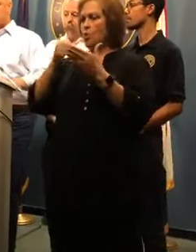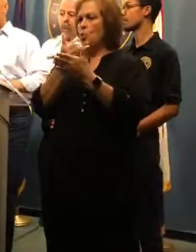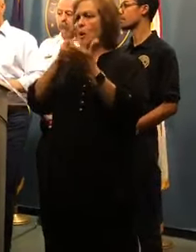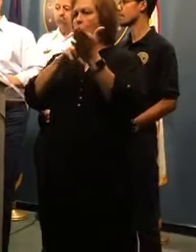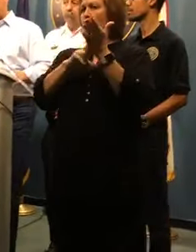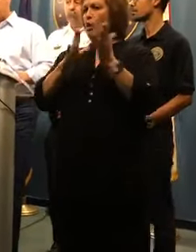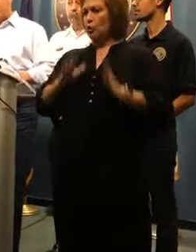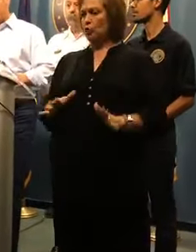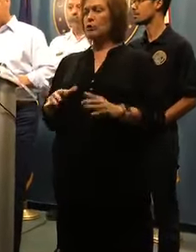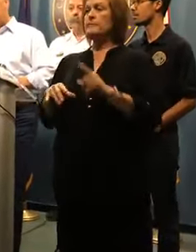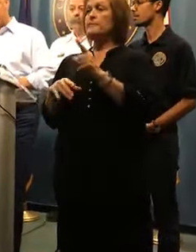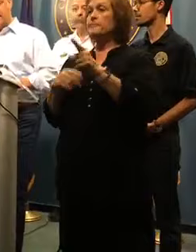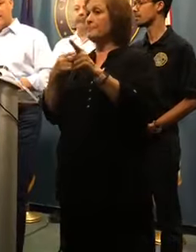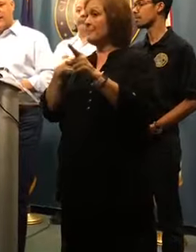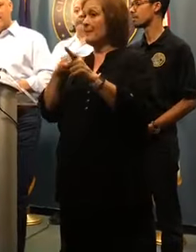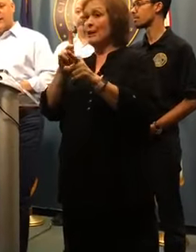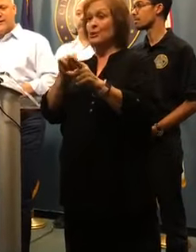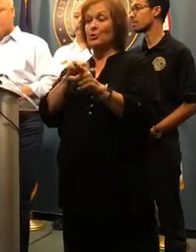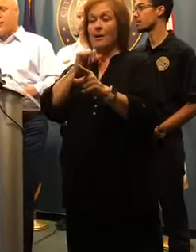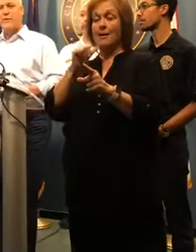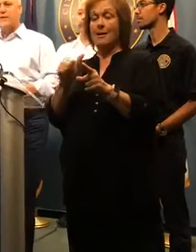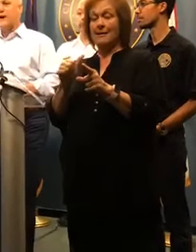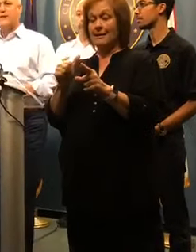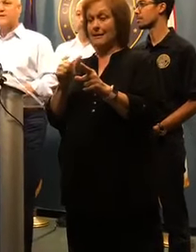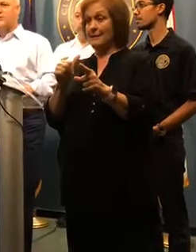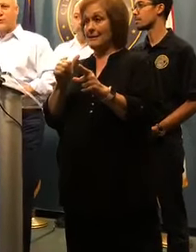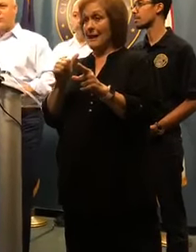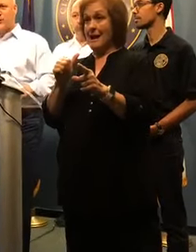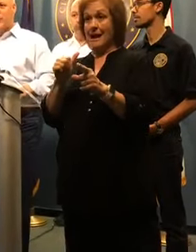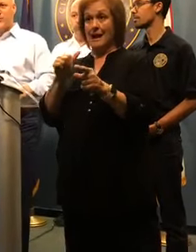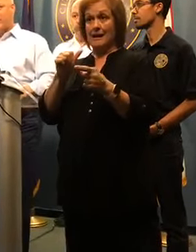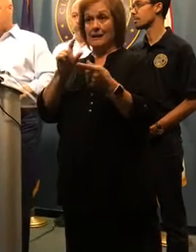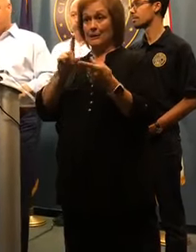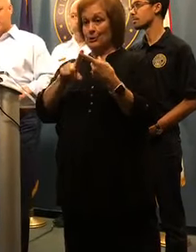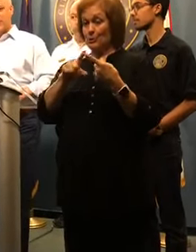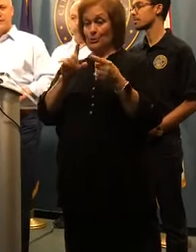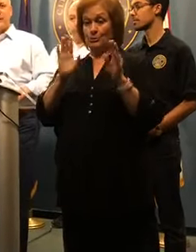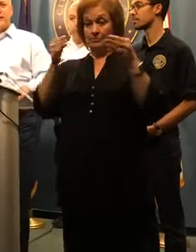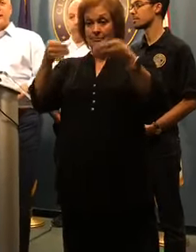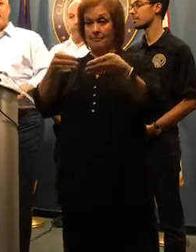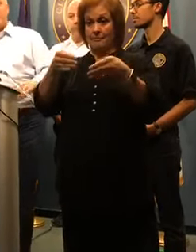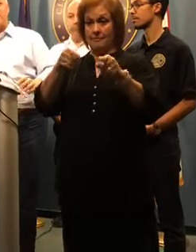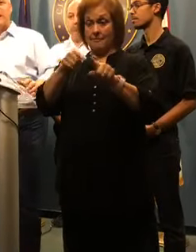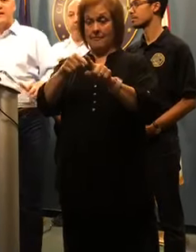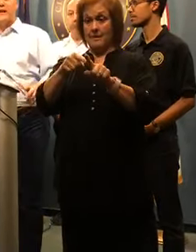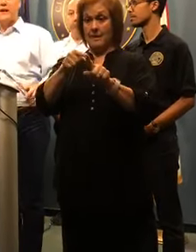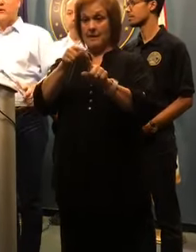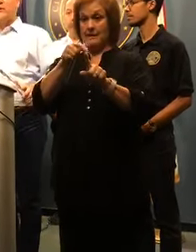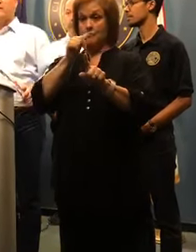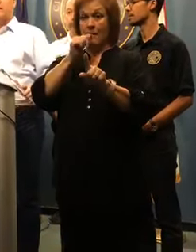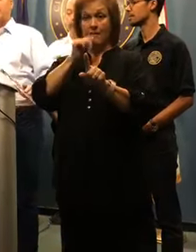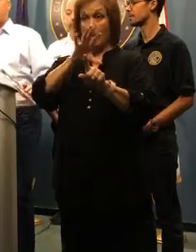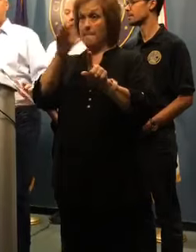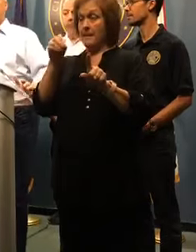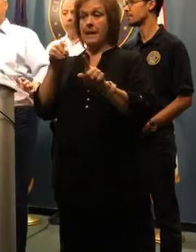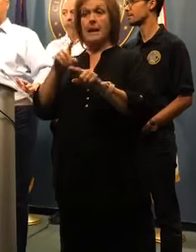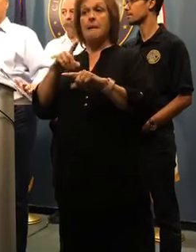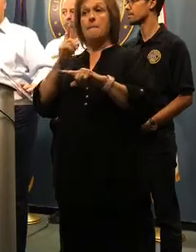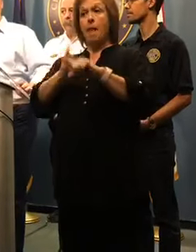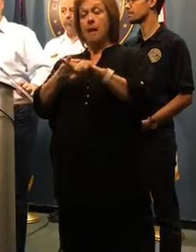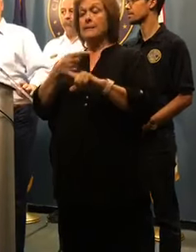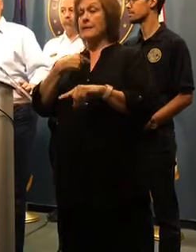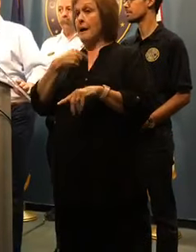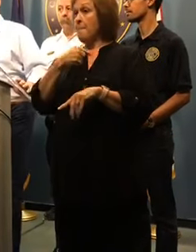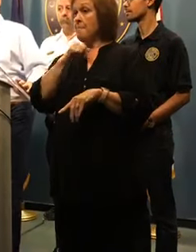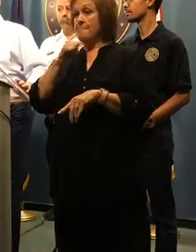some things have been going around. I do not intend to privatize the Surgeon Water Board, first of all. And secondly, I don't intend to sign any long